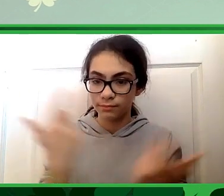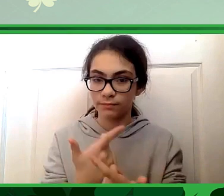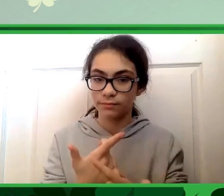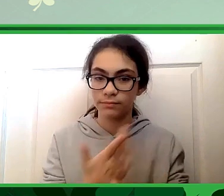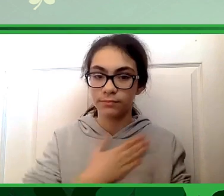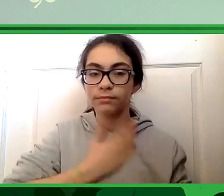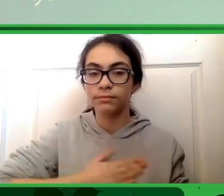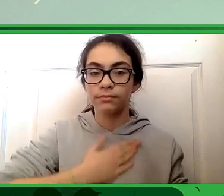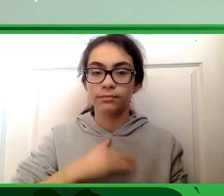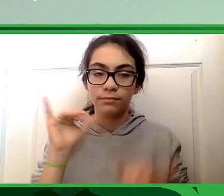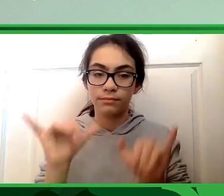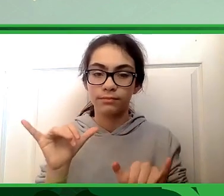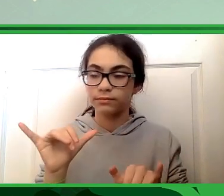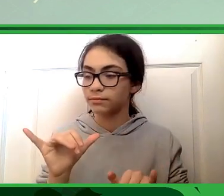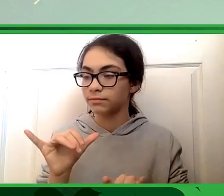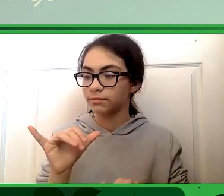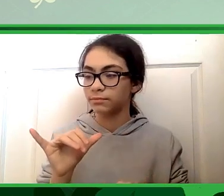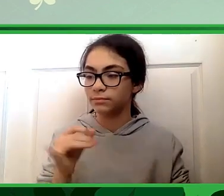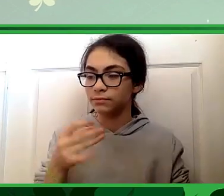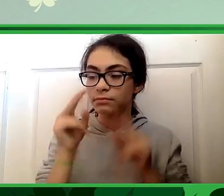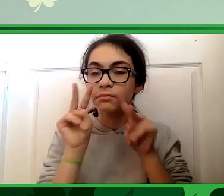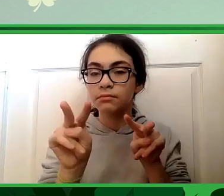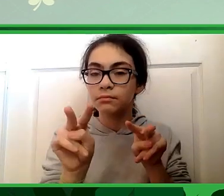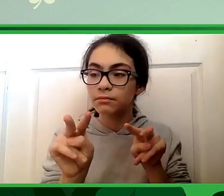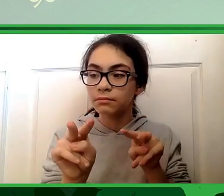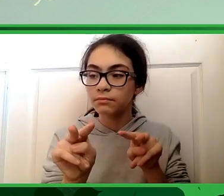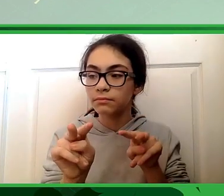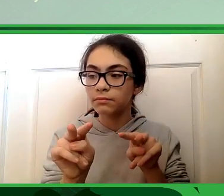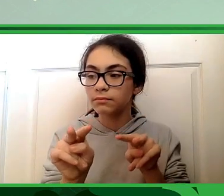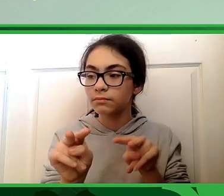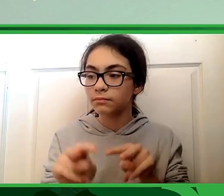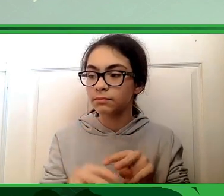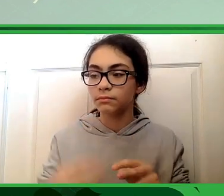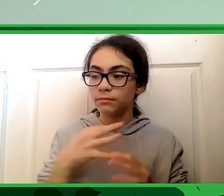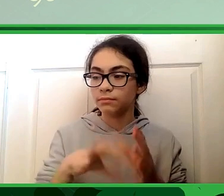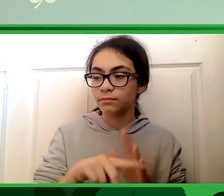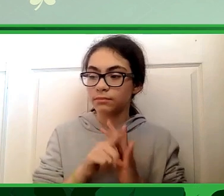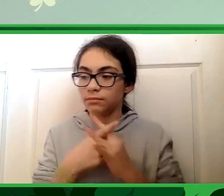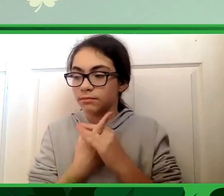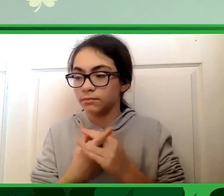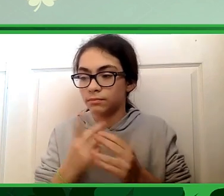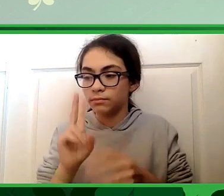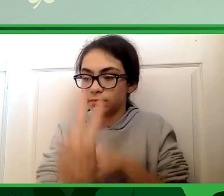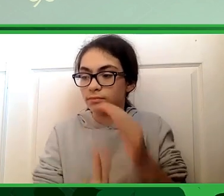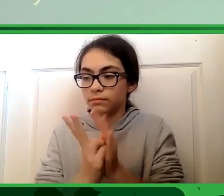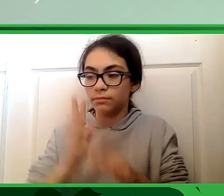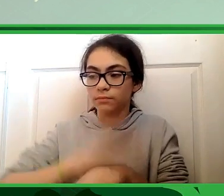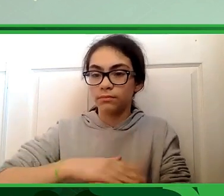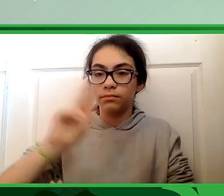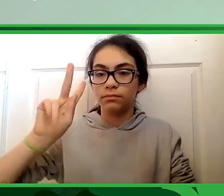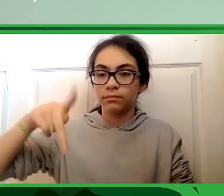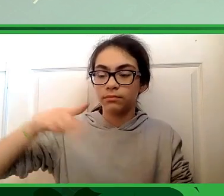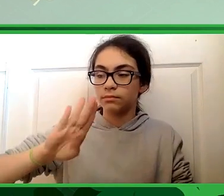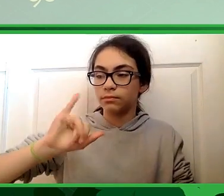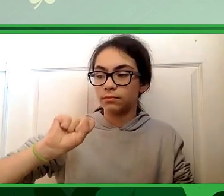please stay tuned because I'm beginning my videos on our PBIS Rewards